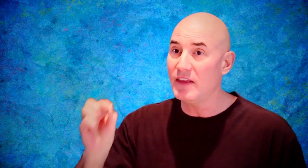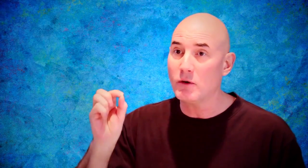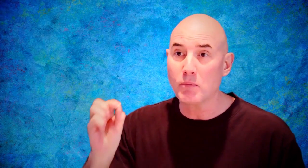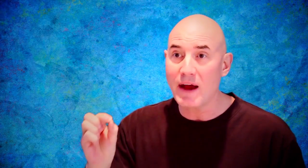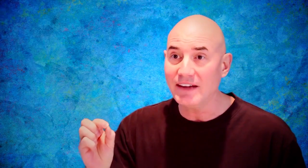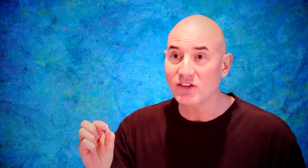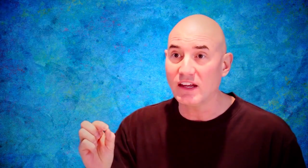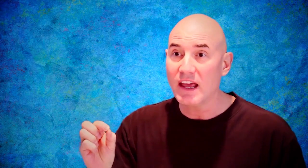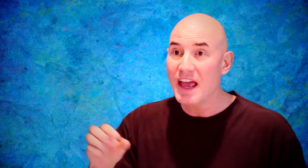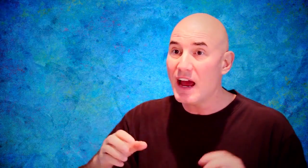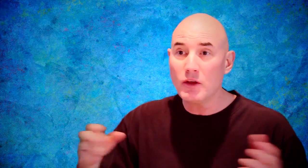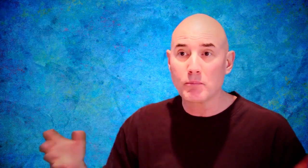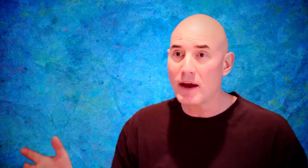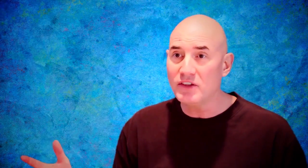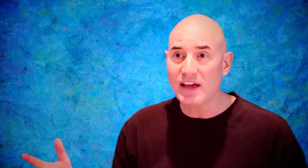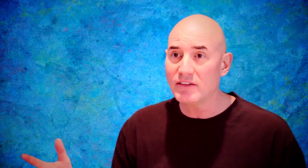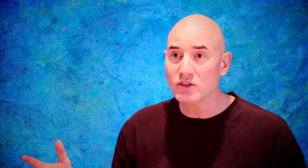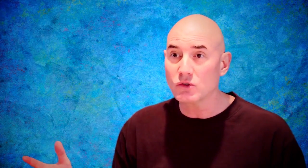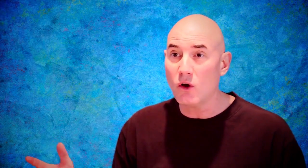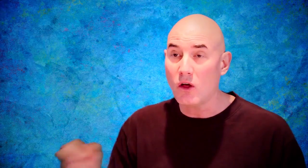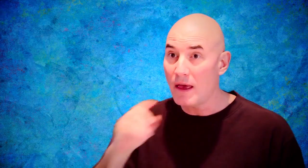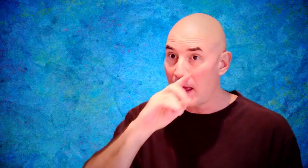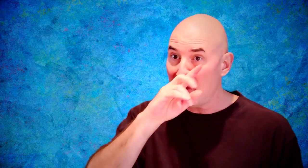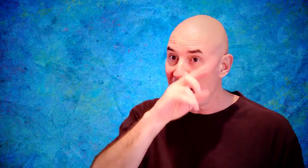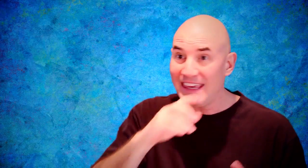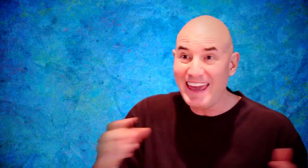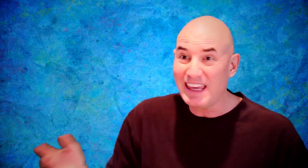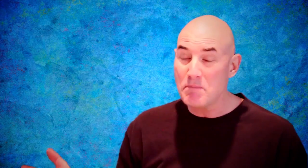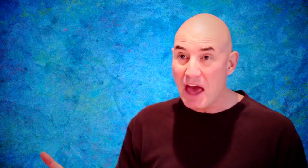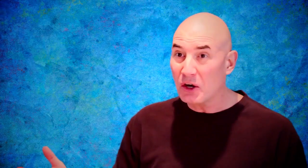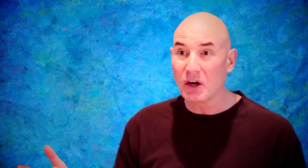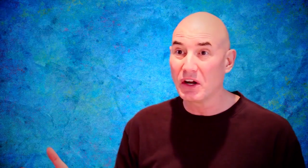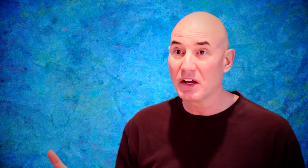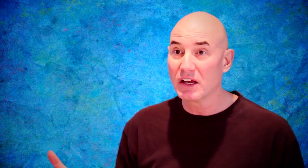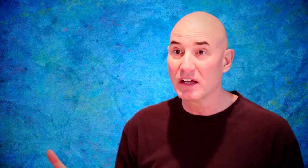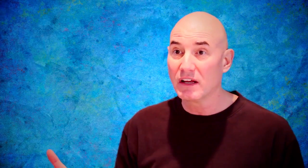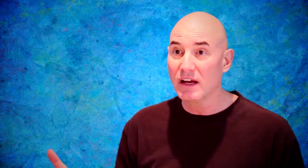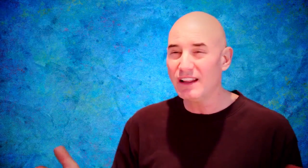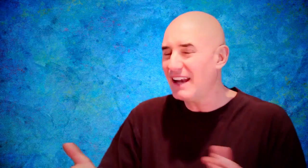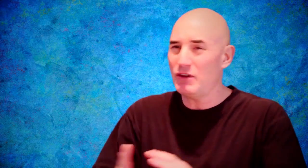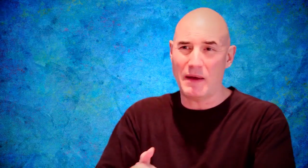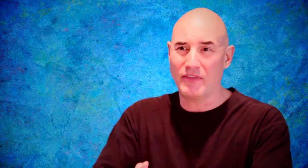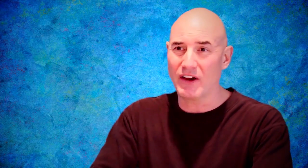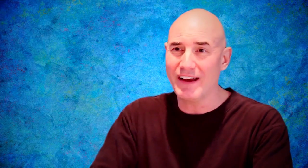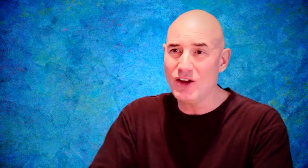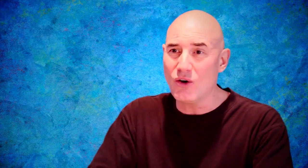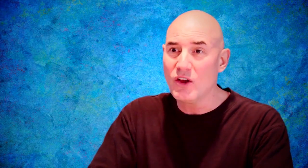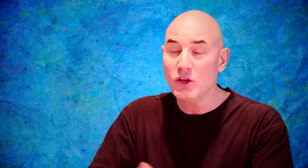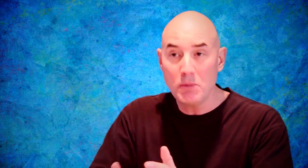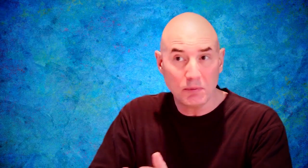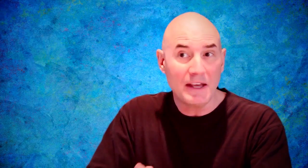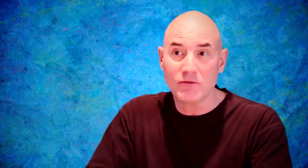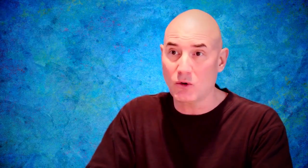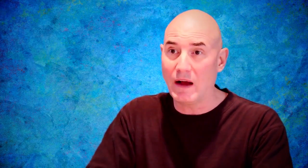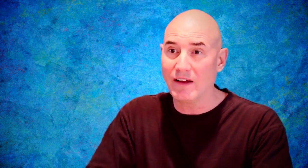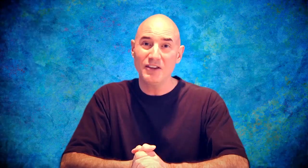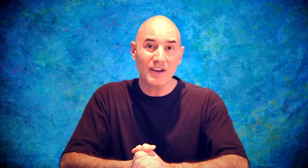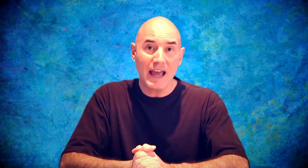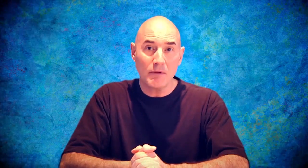and they don't practice it. And their breath is out of control, and they can't get better. A lot of you out there, I know, you've been playing for a while, and you're not happy